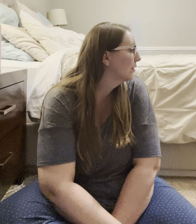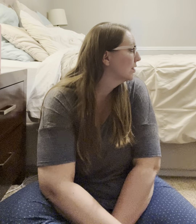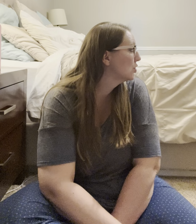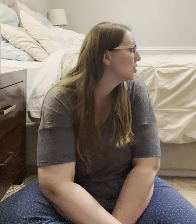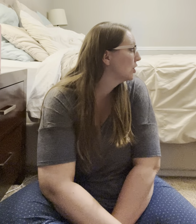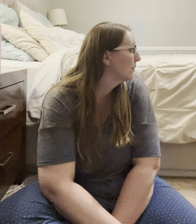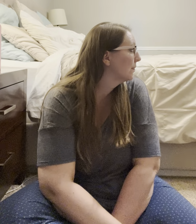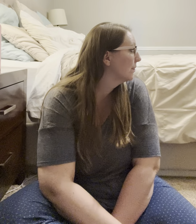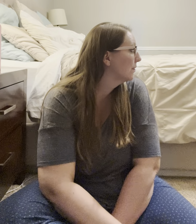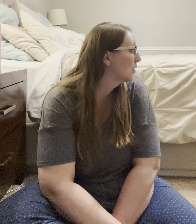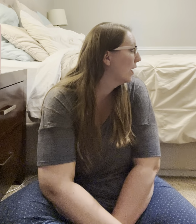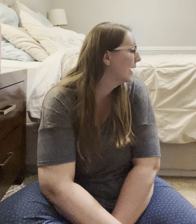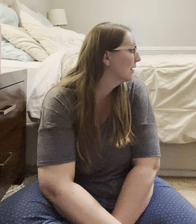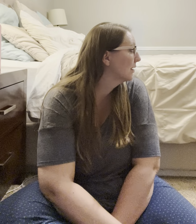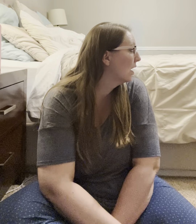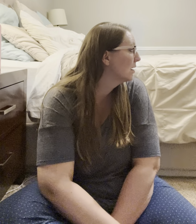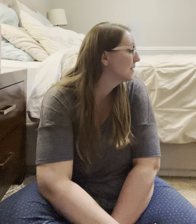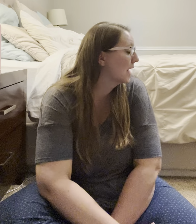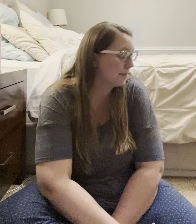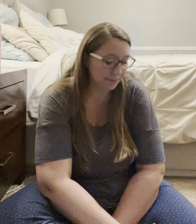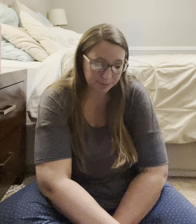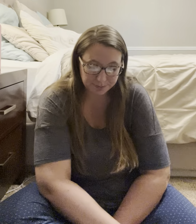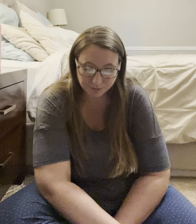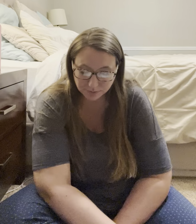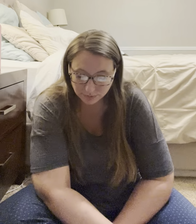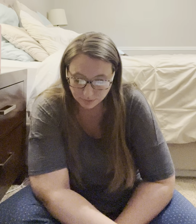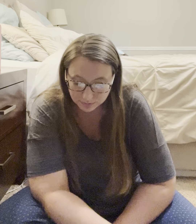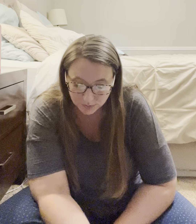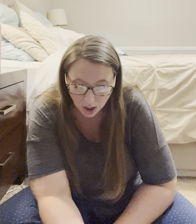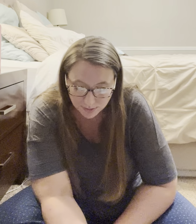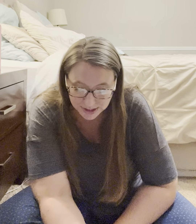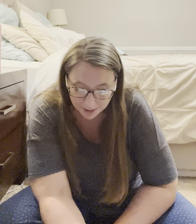Shh. Quiet. Autumn. Stop. Autumn. Stop.